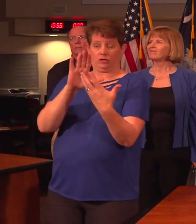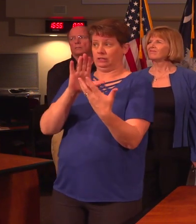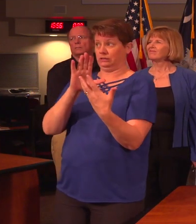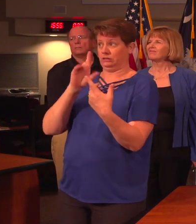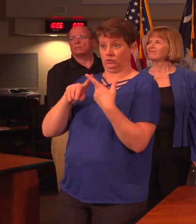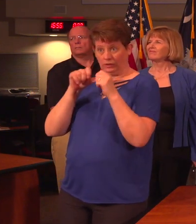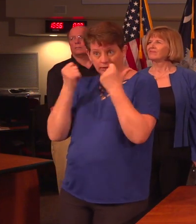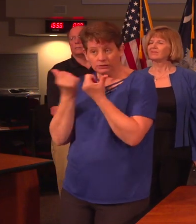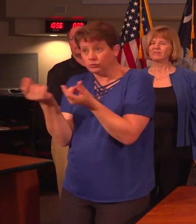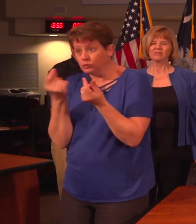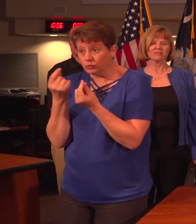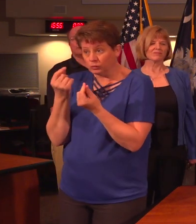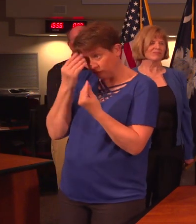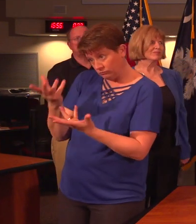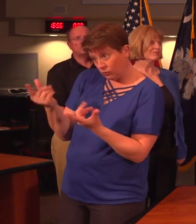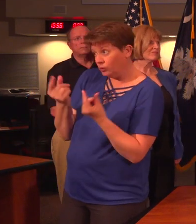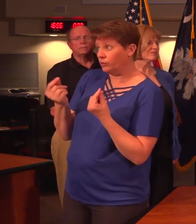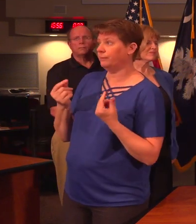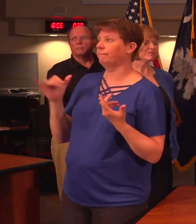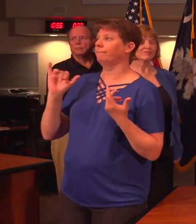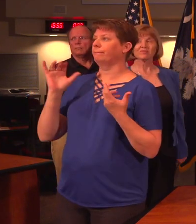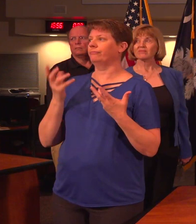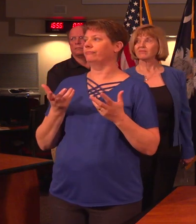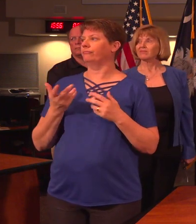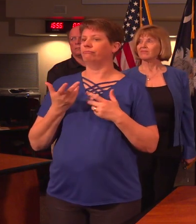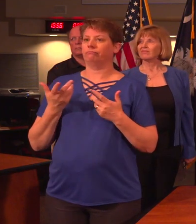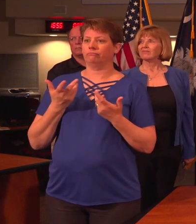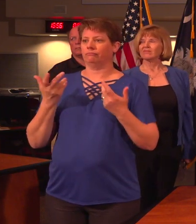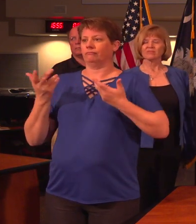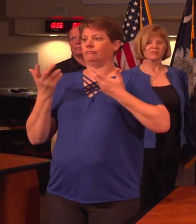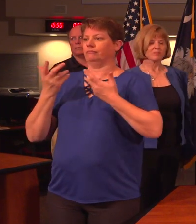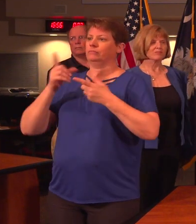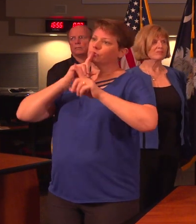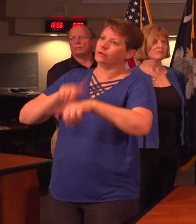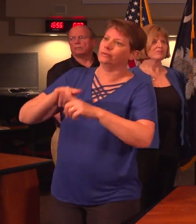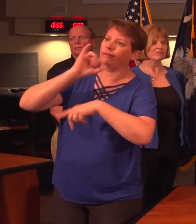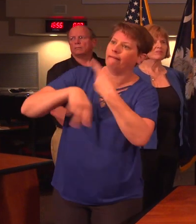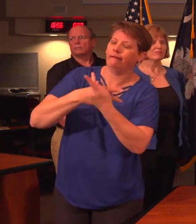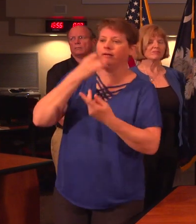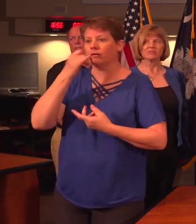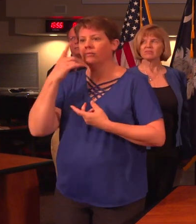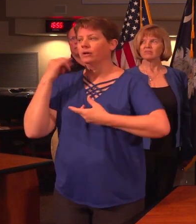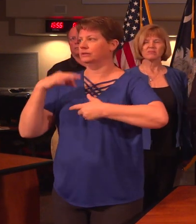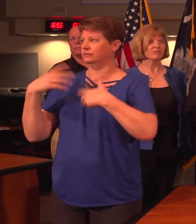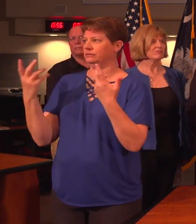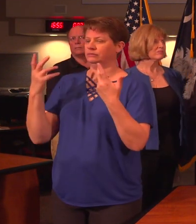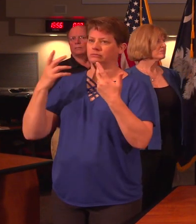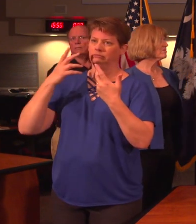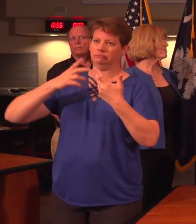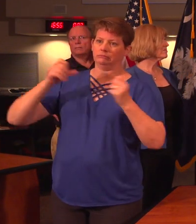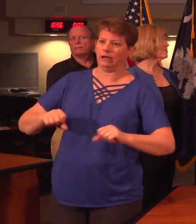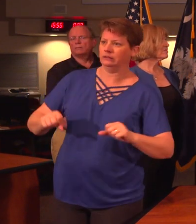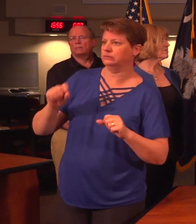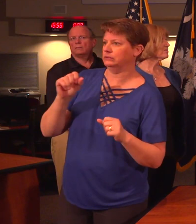agencies what they should do? Like they don't respond to certain kinds of calls because of the being infected.